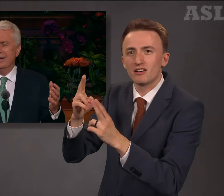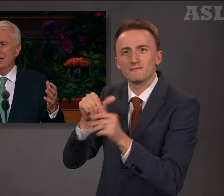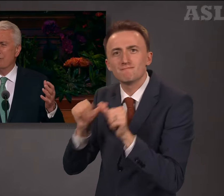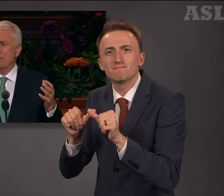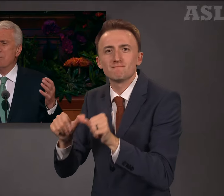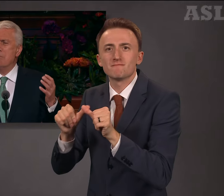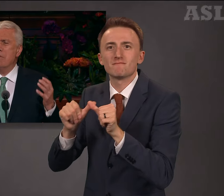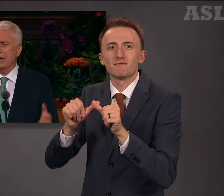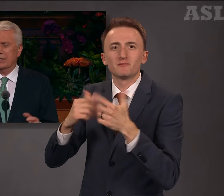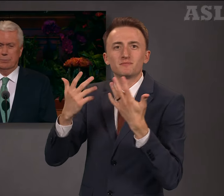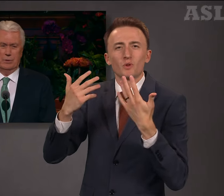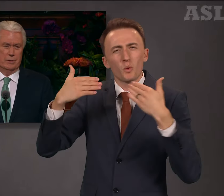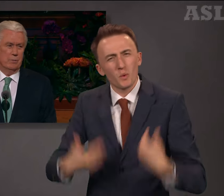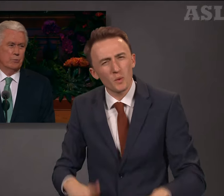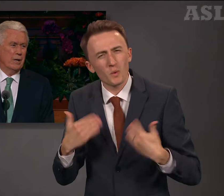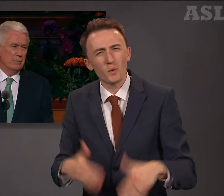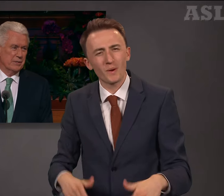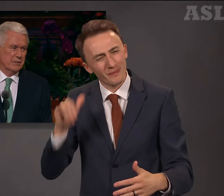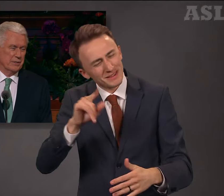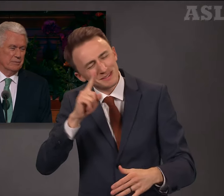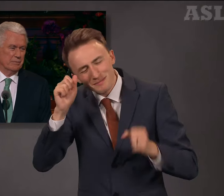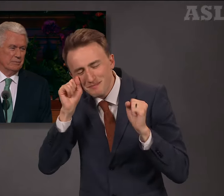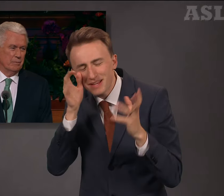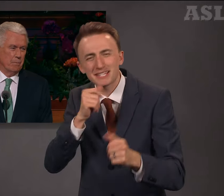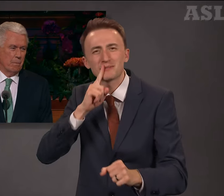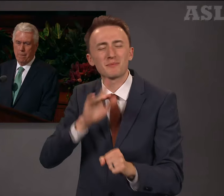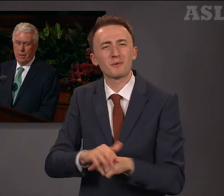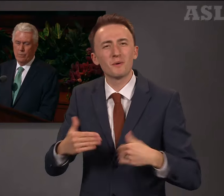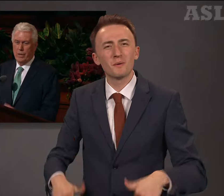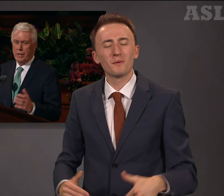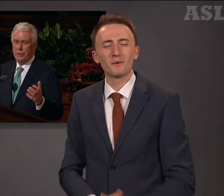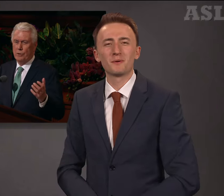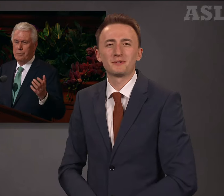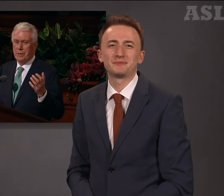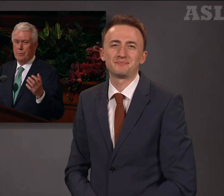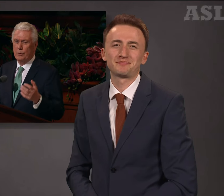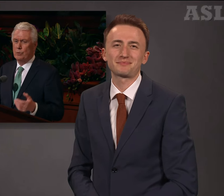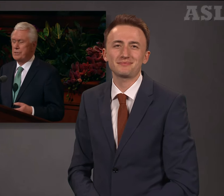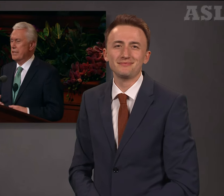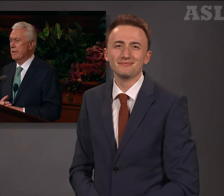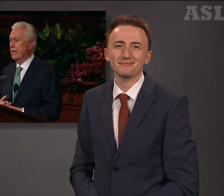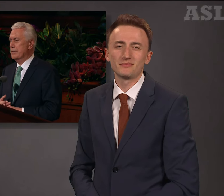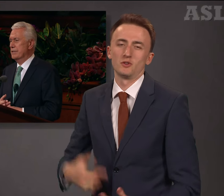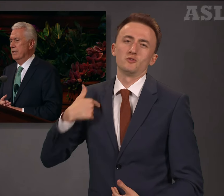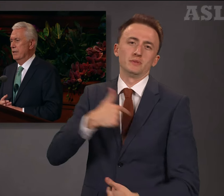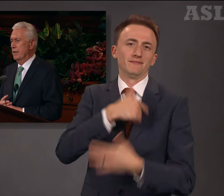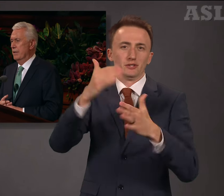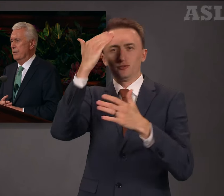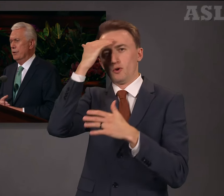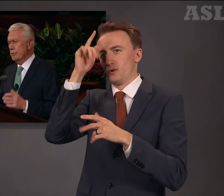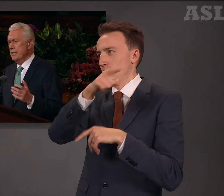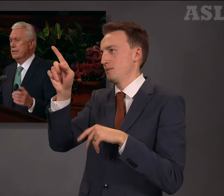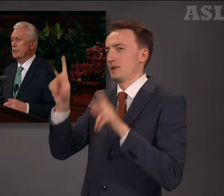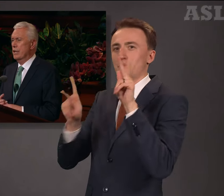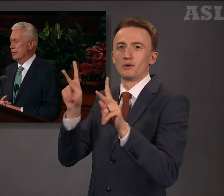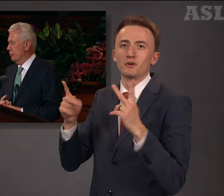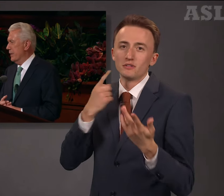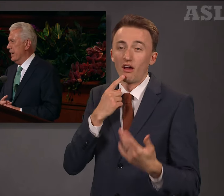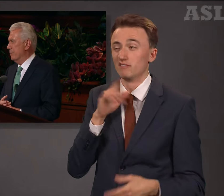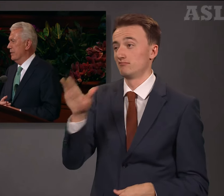remarkable promise! We all know people who say that they don't need God to be happy,